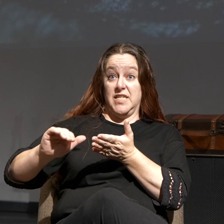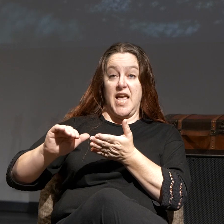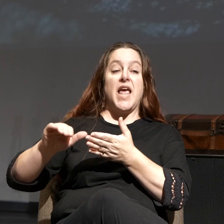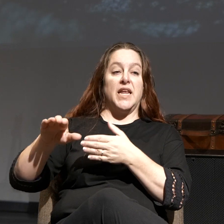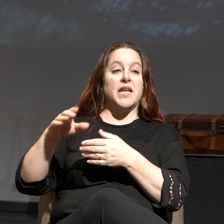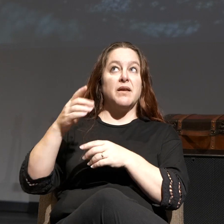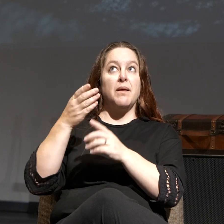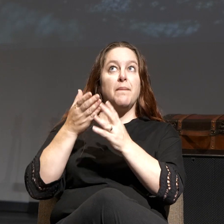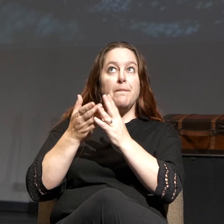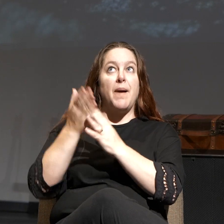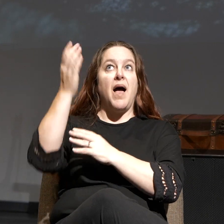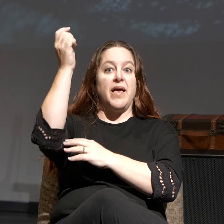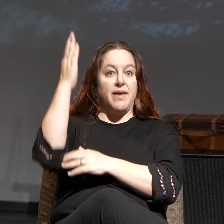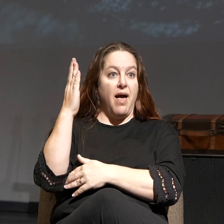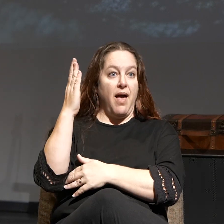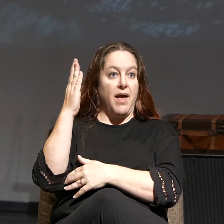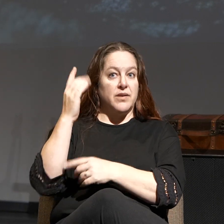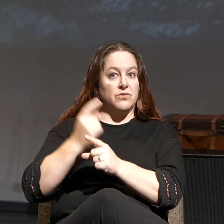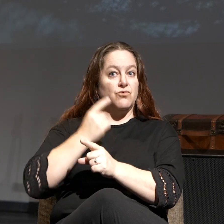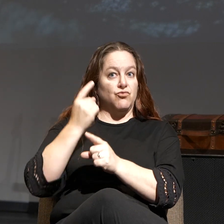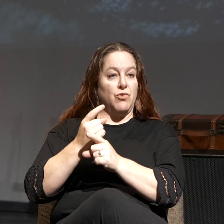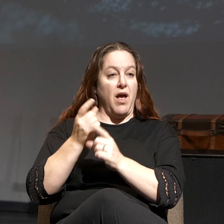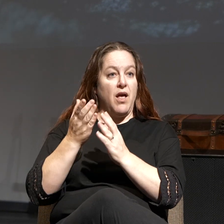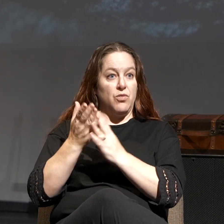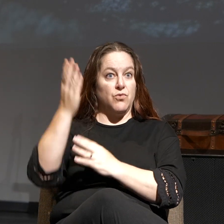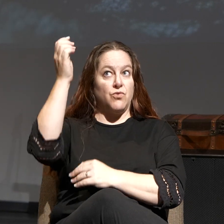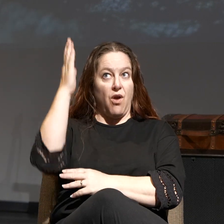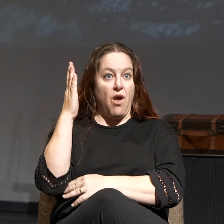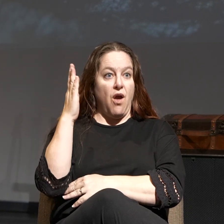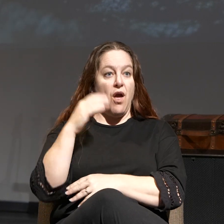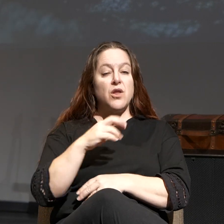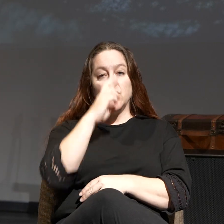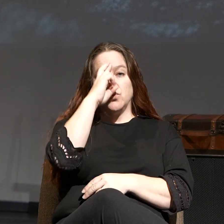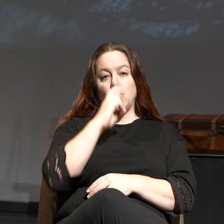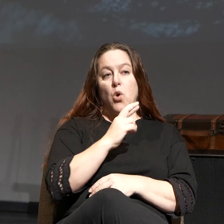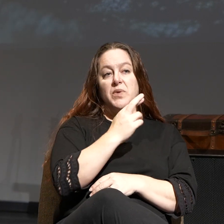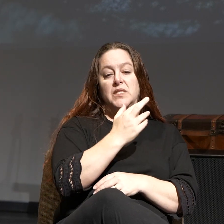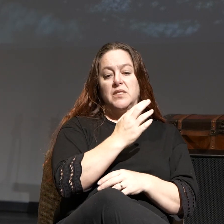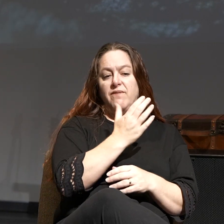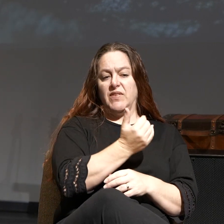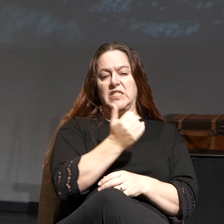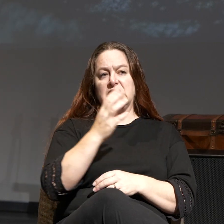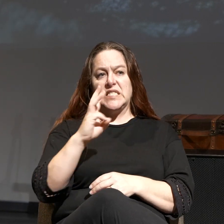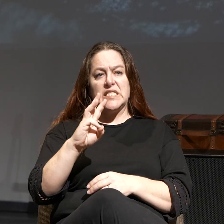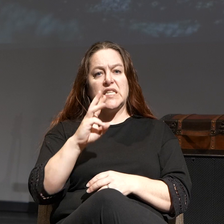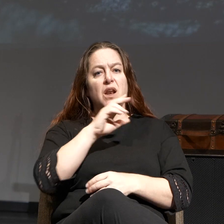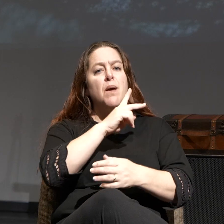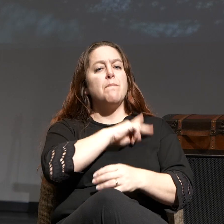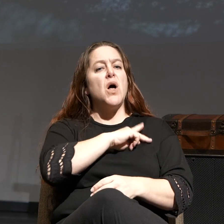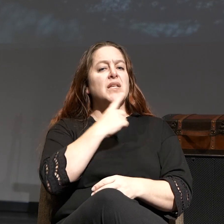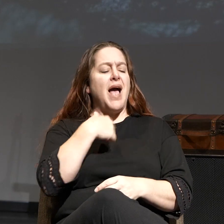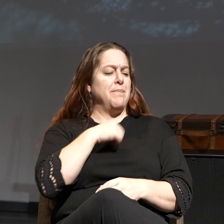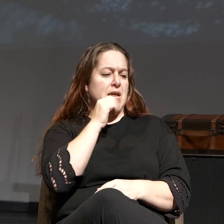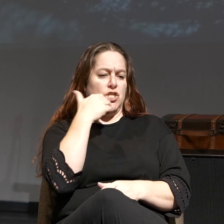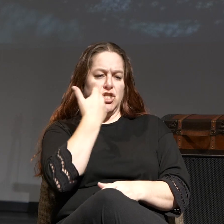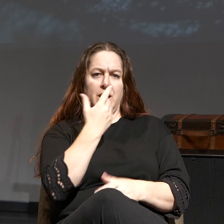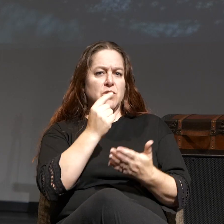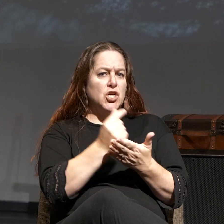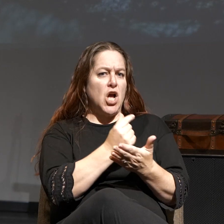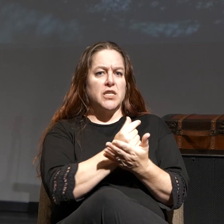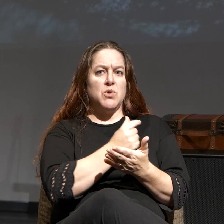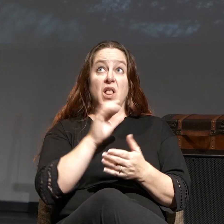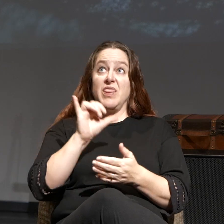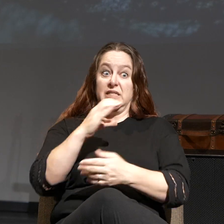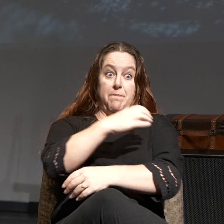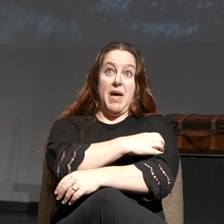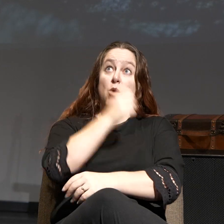So what does that mean? Well, Romans chapter 1, verses 16 through 17 says, Paul says this, for I am not ashamed of the gospel, for it is the power of